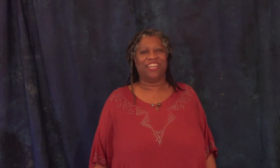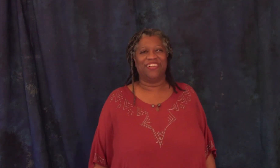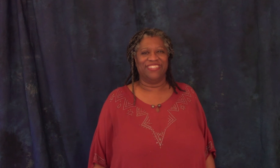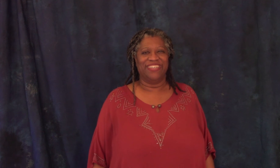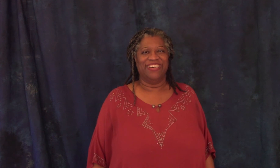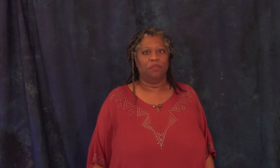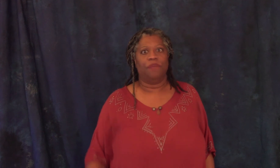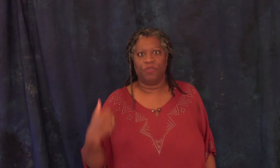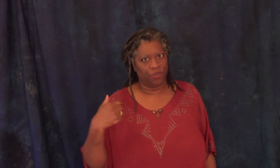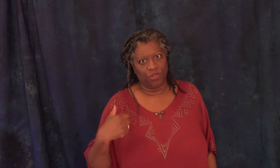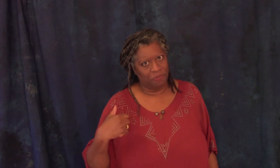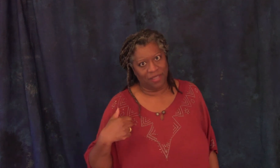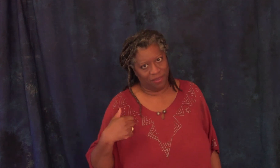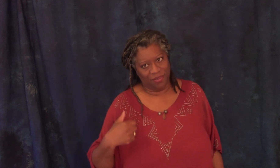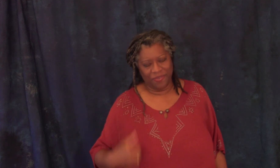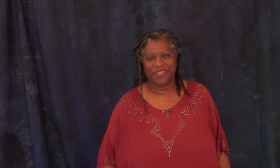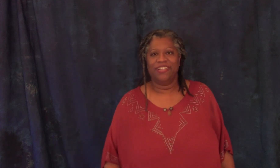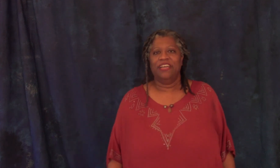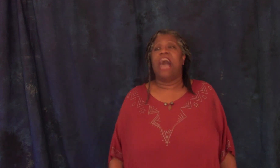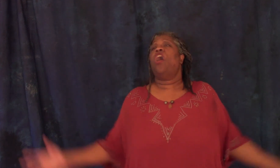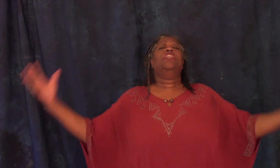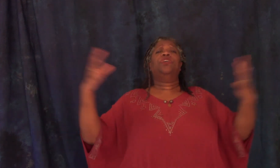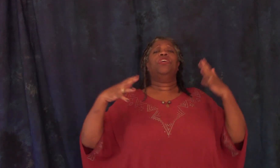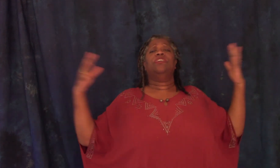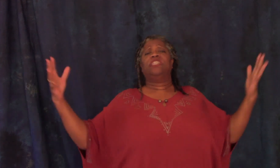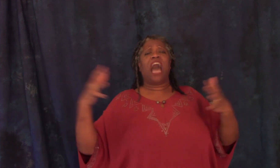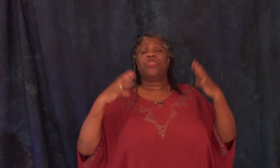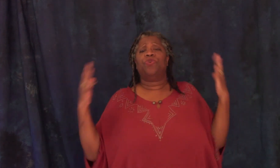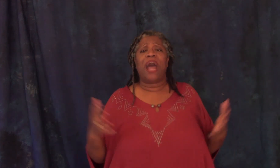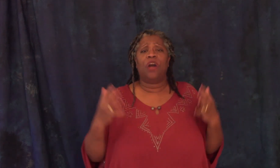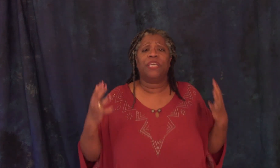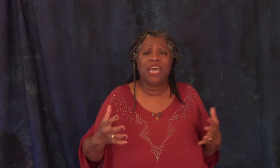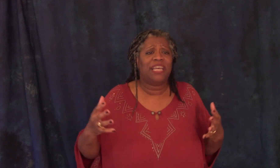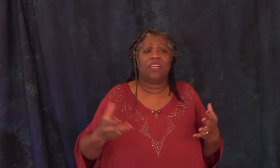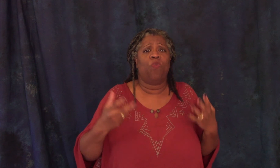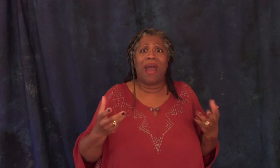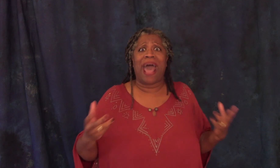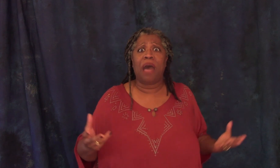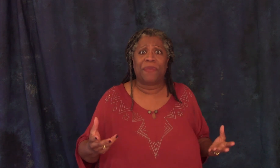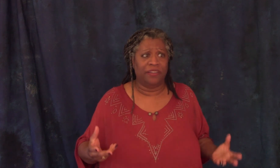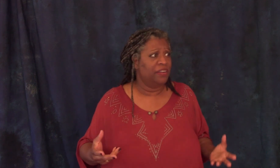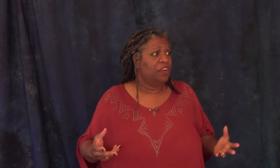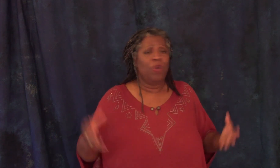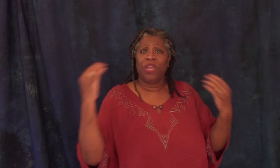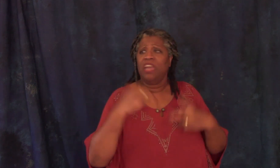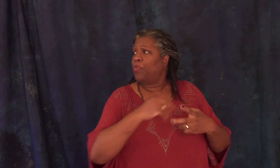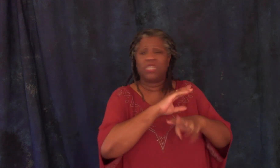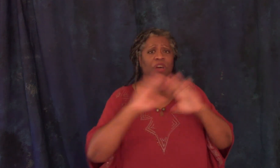of clothes left those little shoes back there though and all the courtiers gathered around the king they said what happened we were here we saw the